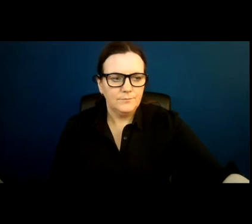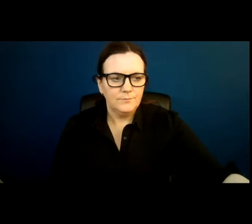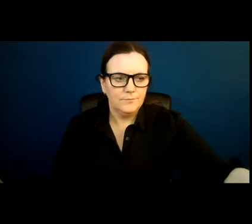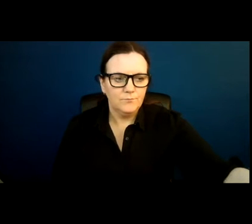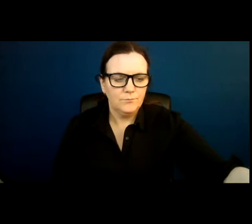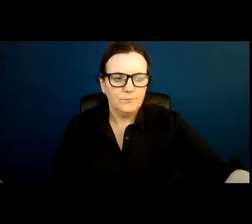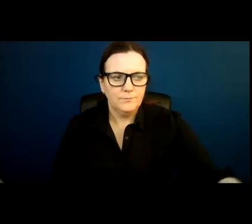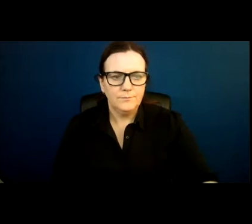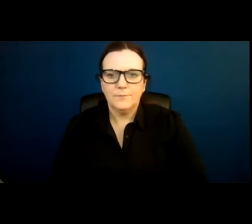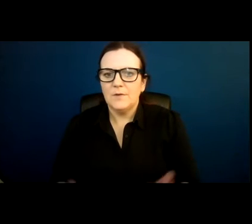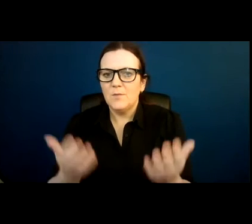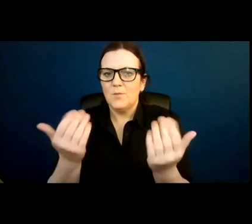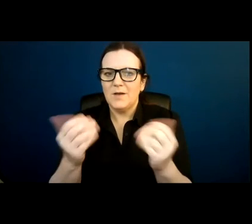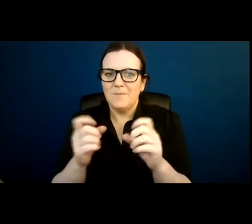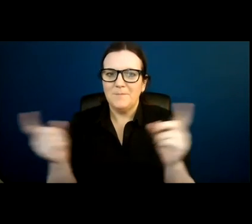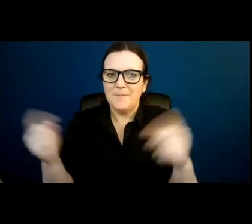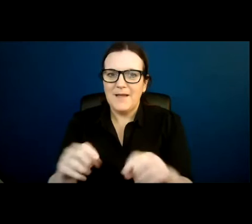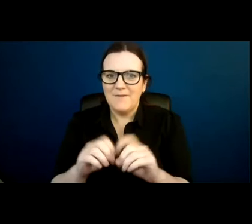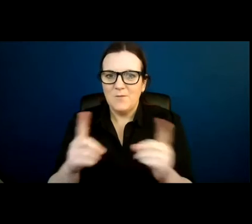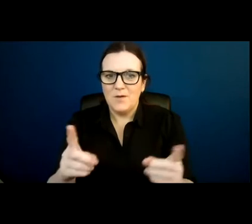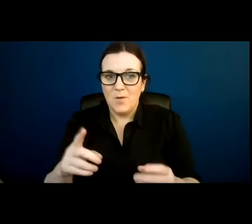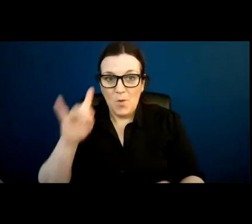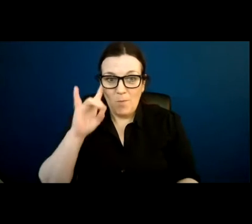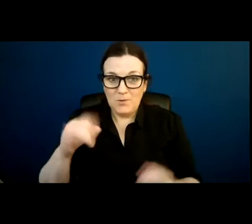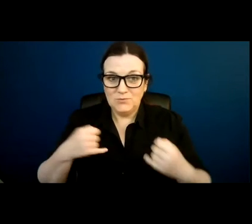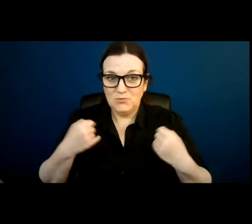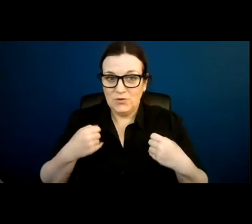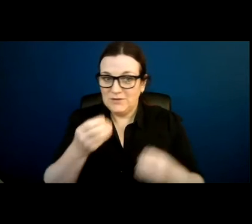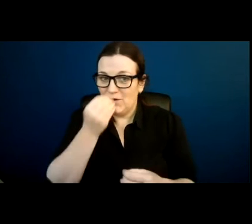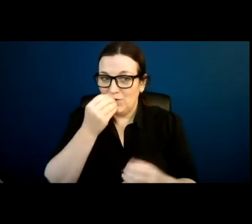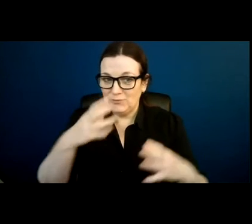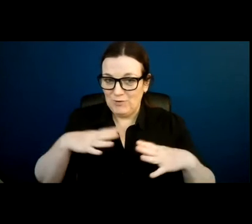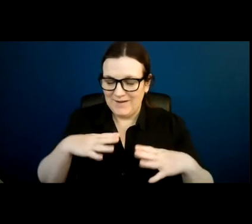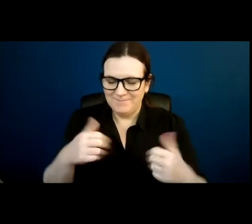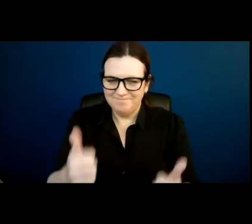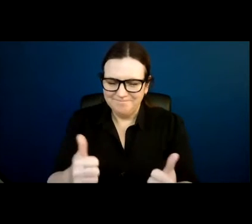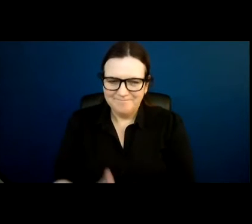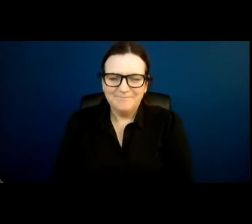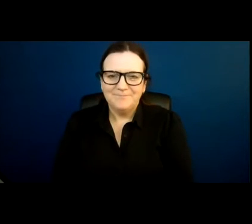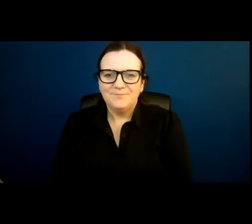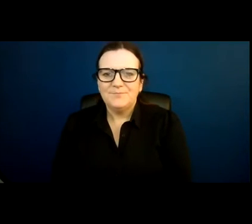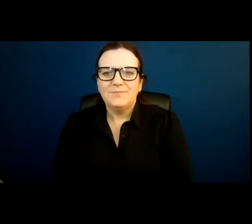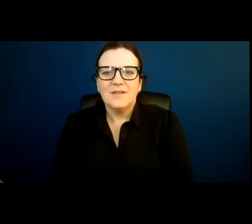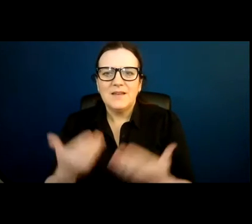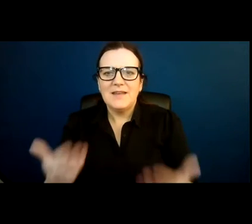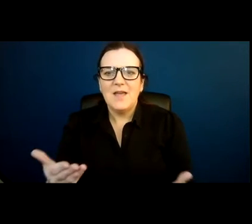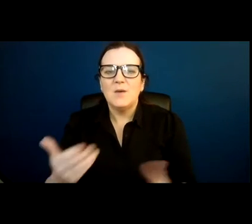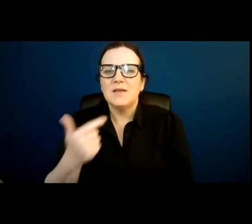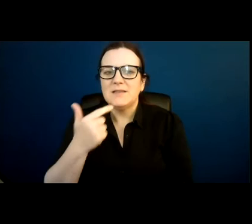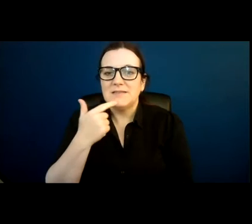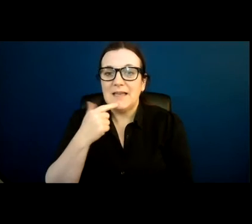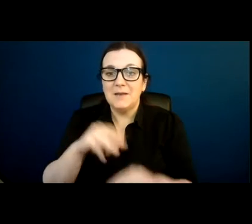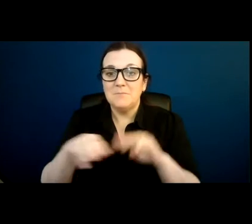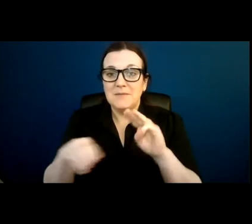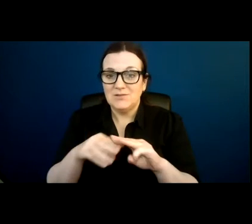Welcome back everybody, and I hope you enjoyed your lunch break. We will now hear our second ministerial